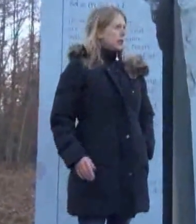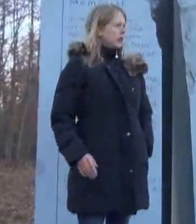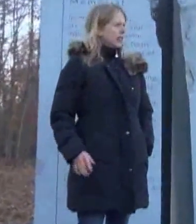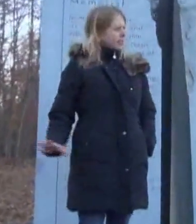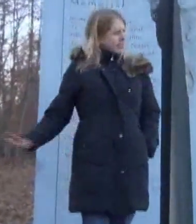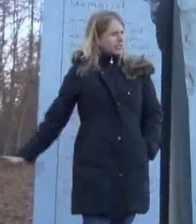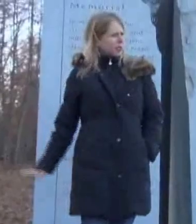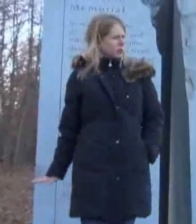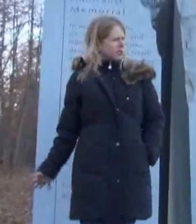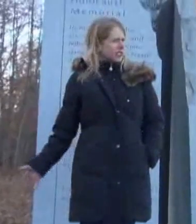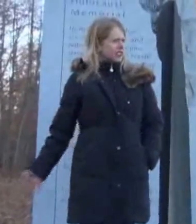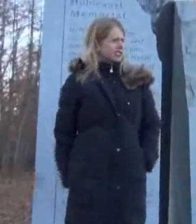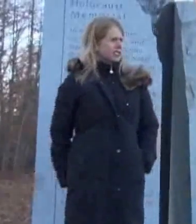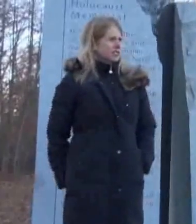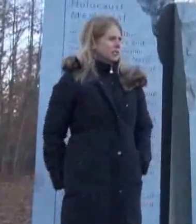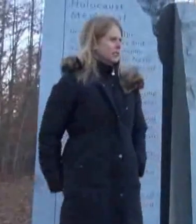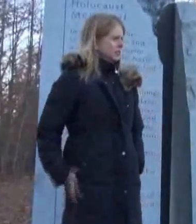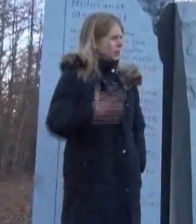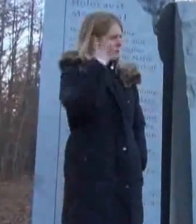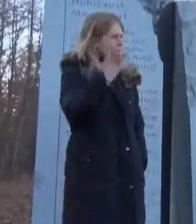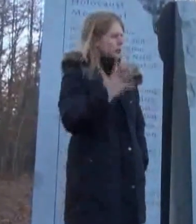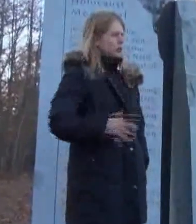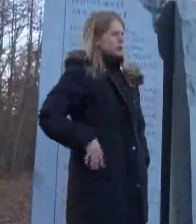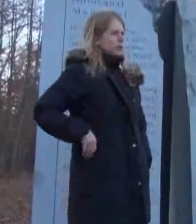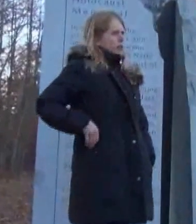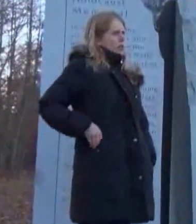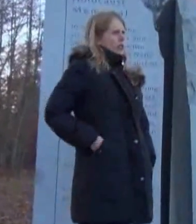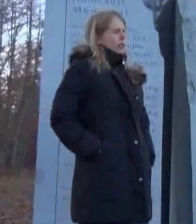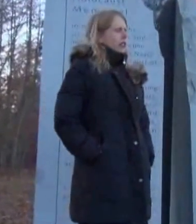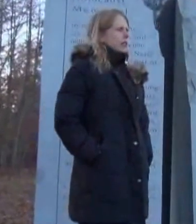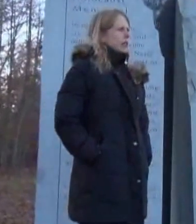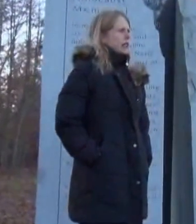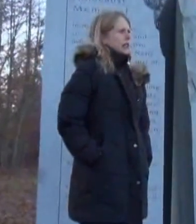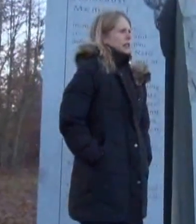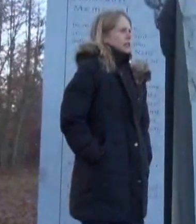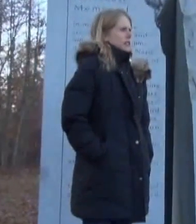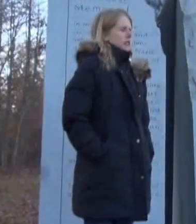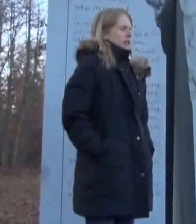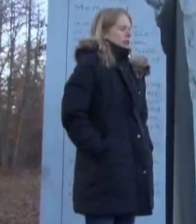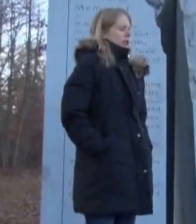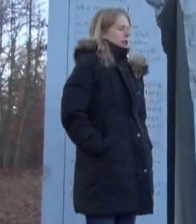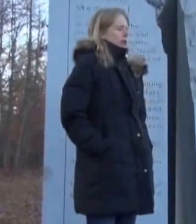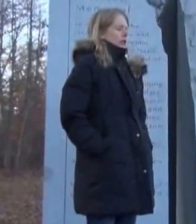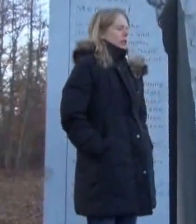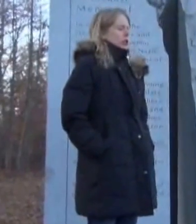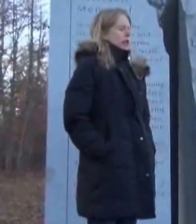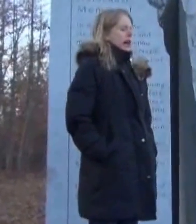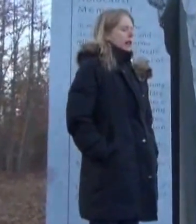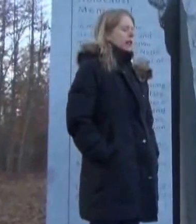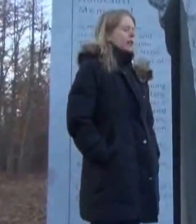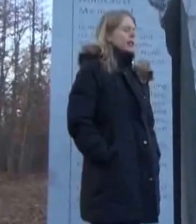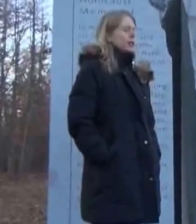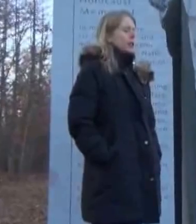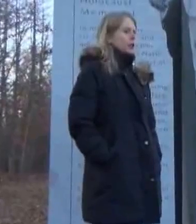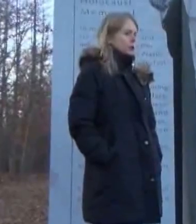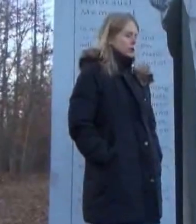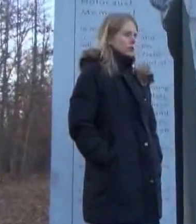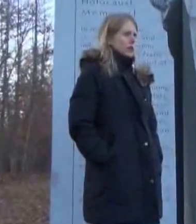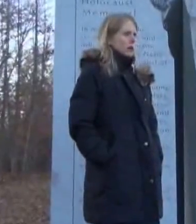I think he said he was six. If my memory serves incorrectly. And he said, just act like me and you need to stop